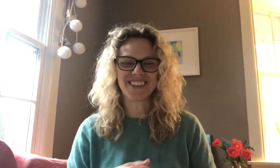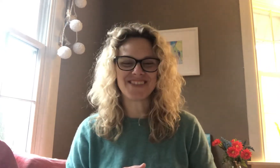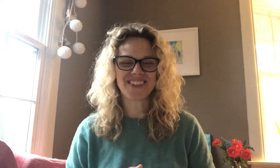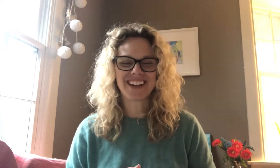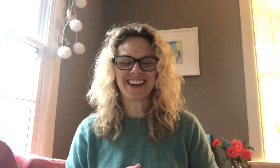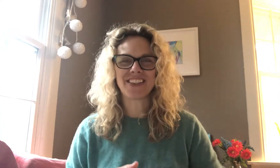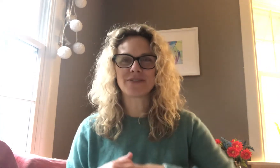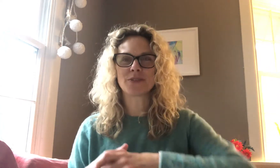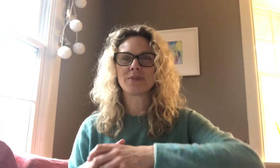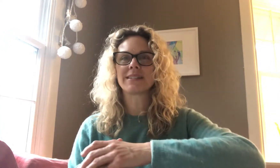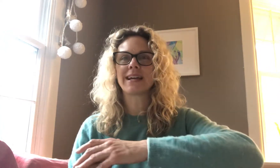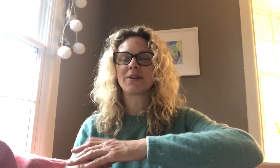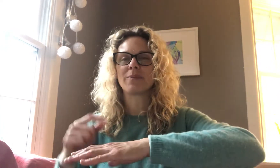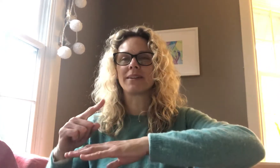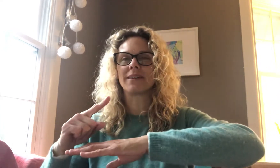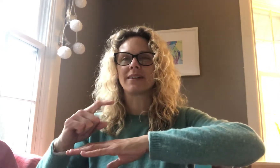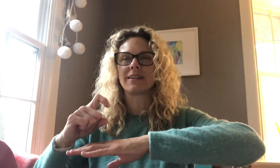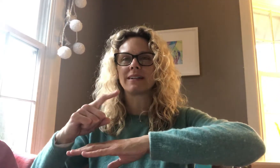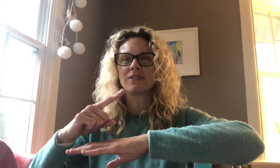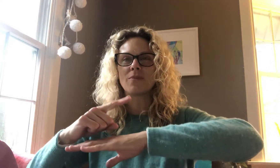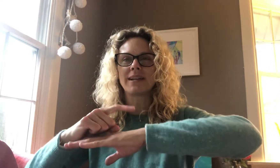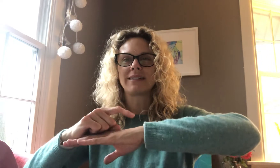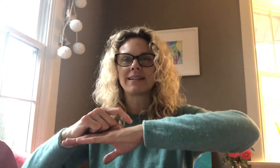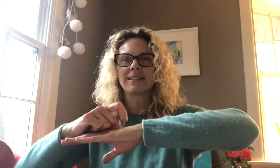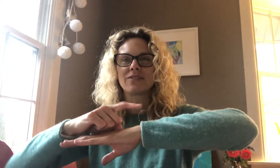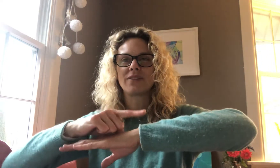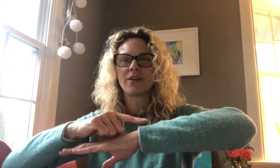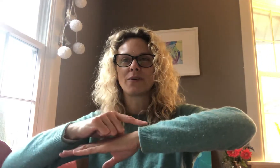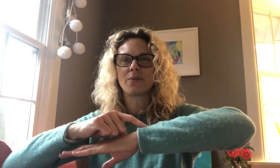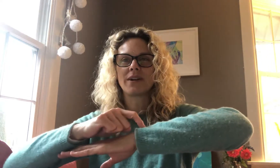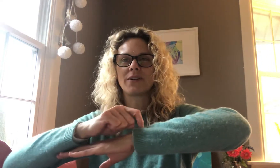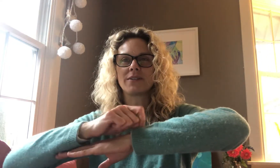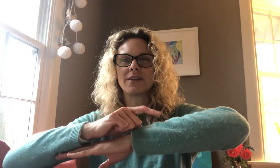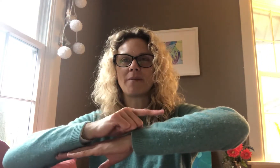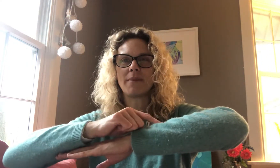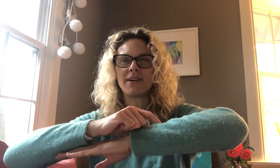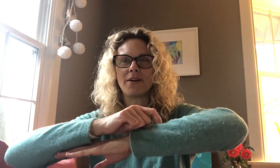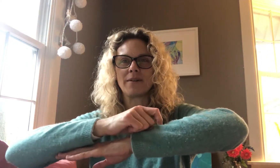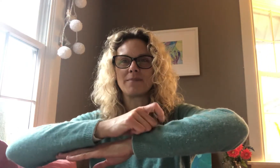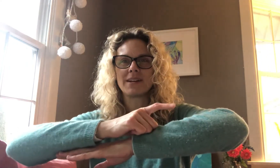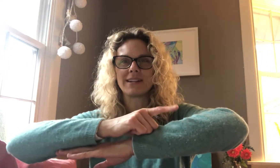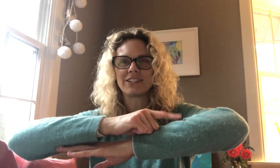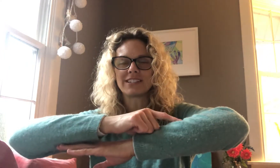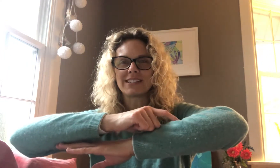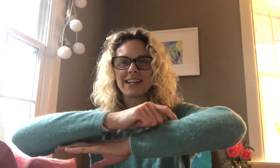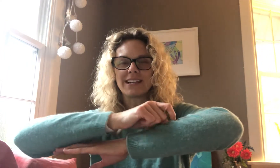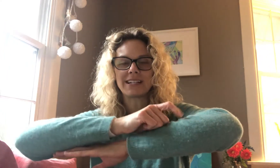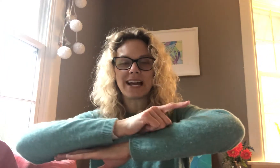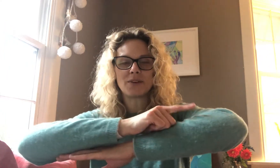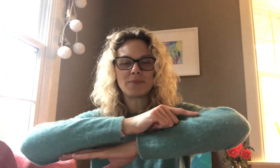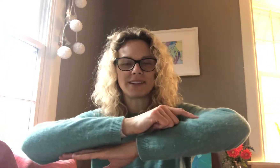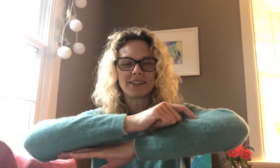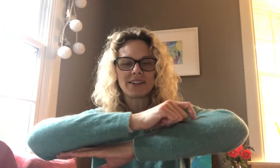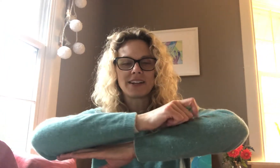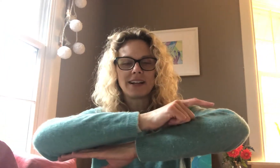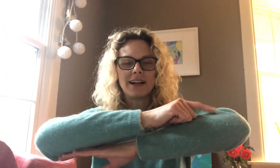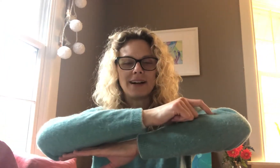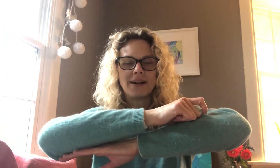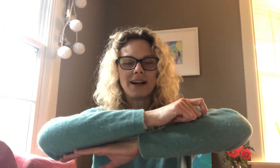them. The first one is caterpillar. So my index finger wiggles up my arm just like a caterpillar. And